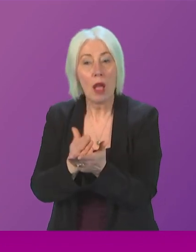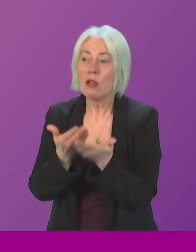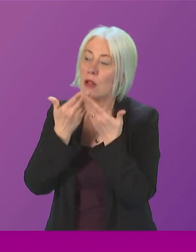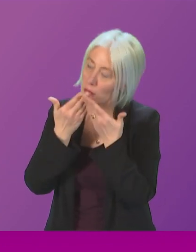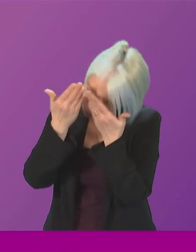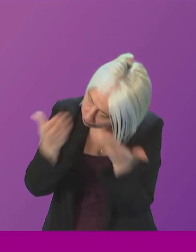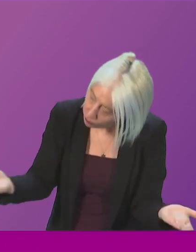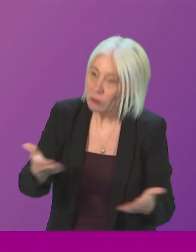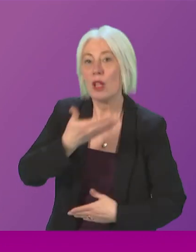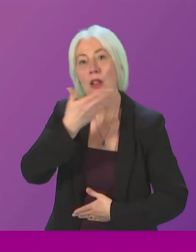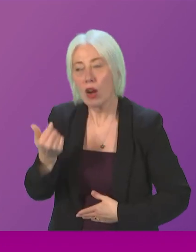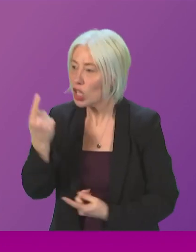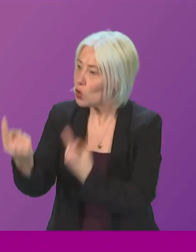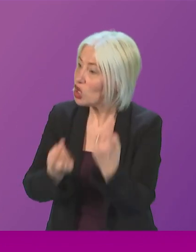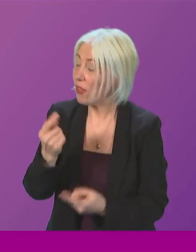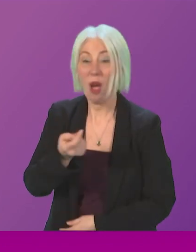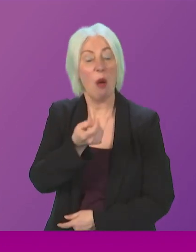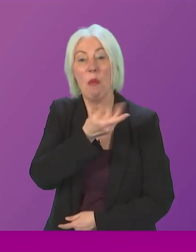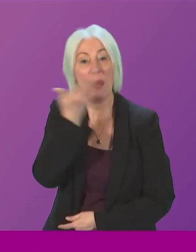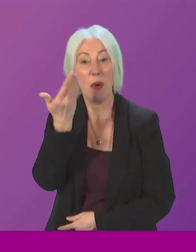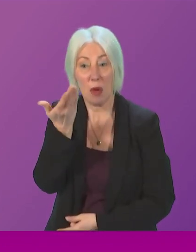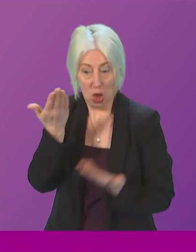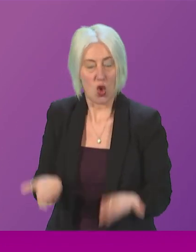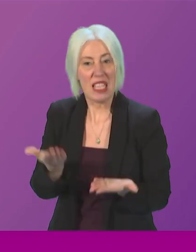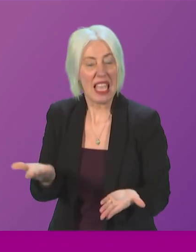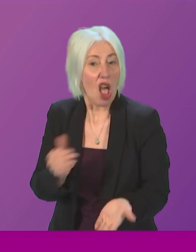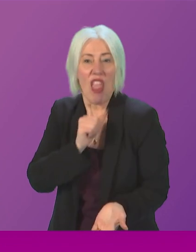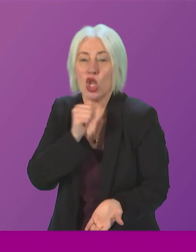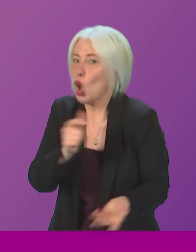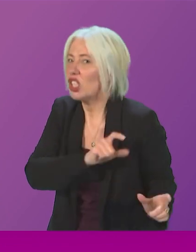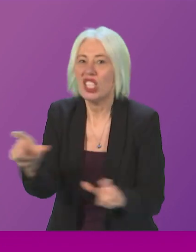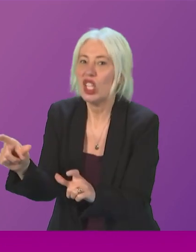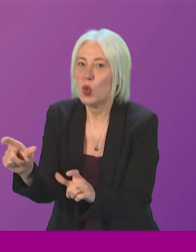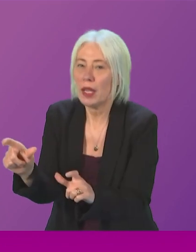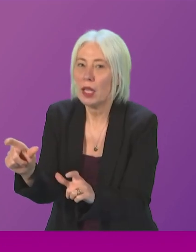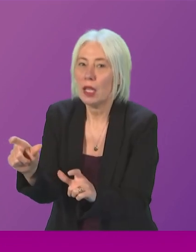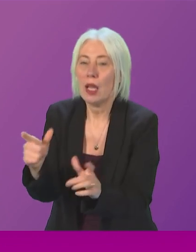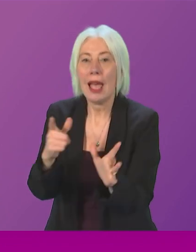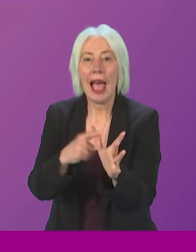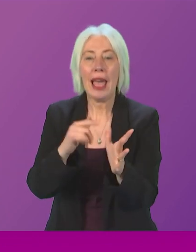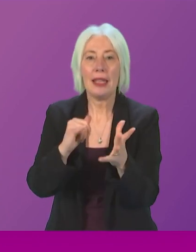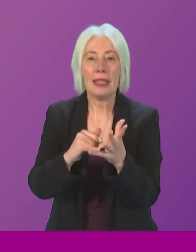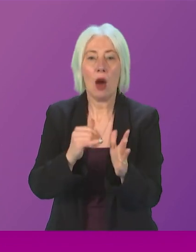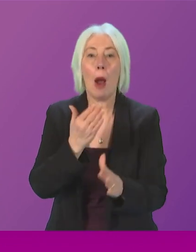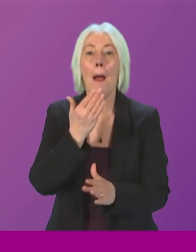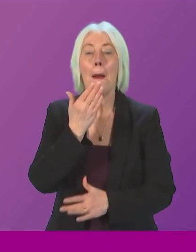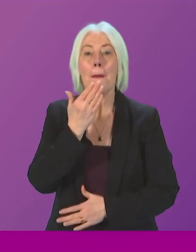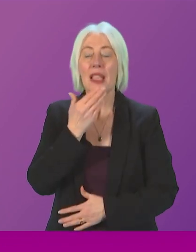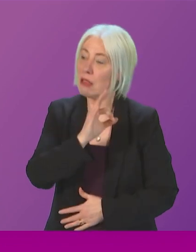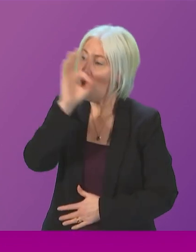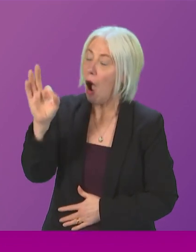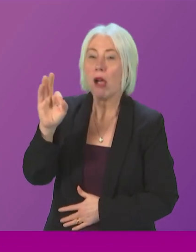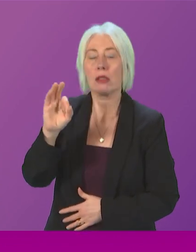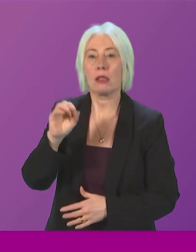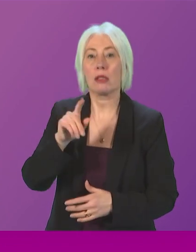courtesy and respect I am seeing little of that and this is not continuing Mr Sarwar if you could please put your question to the first person